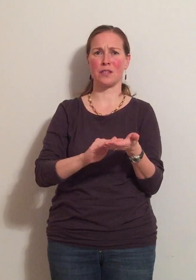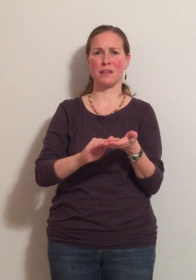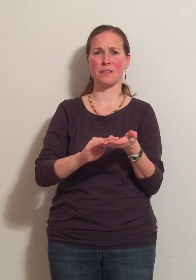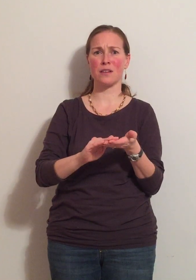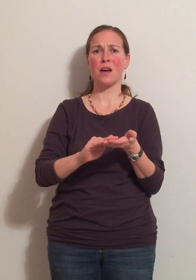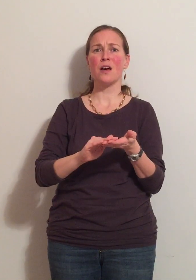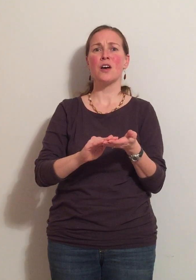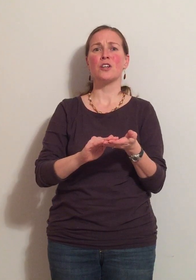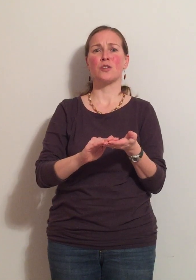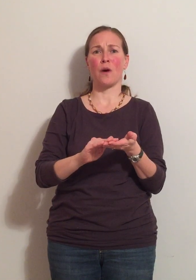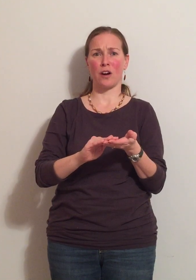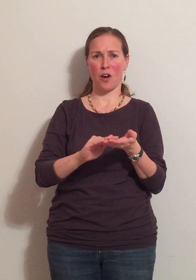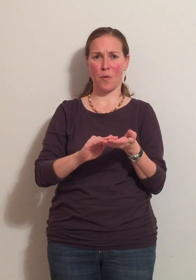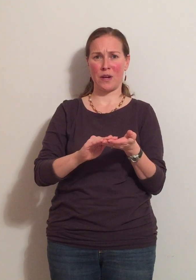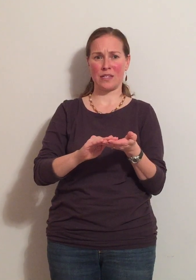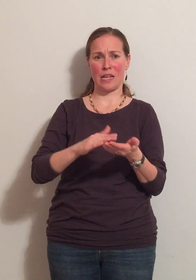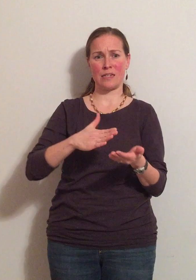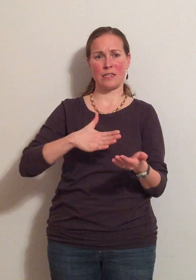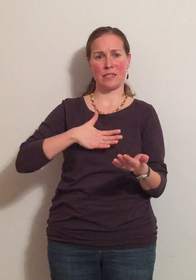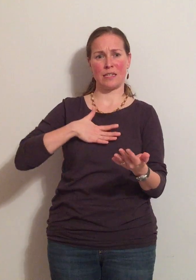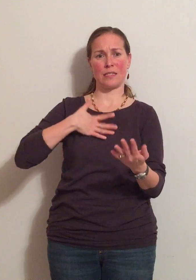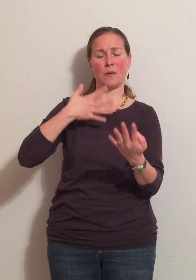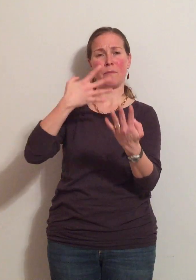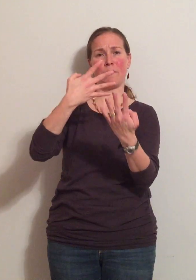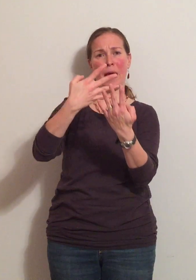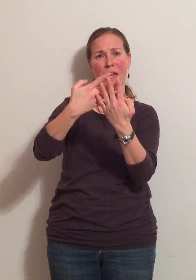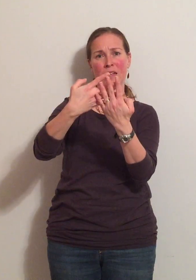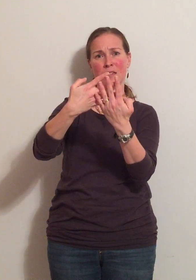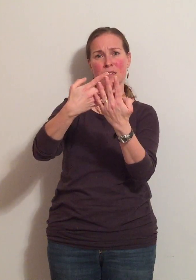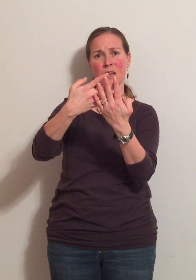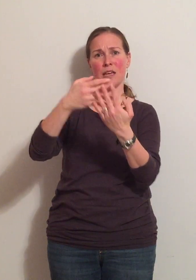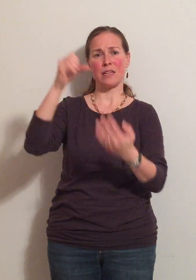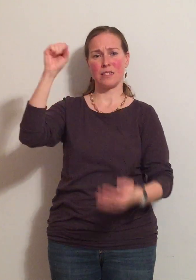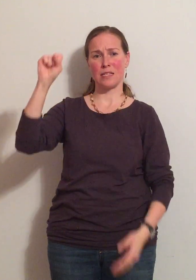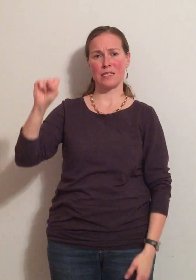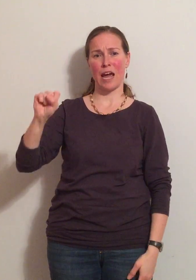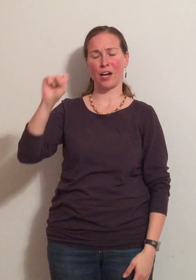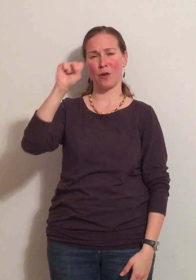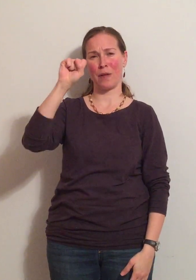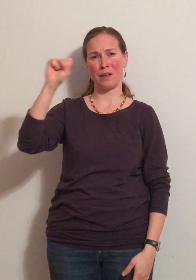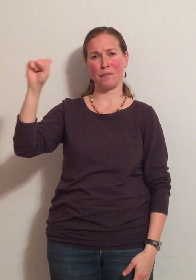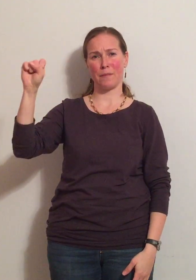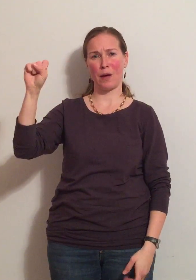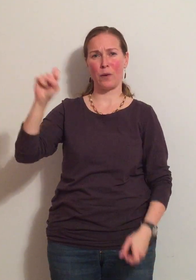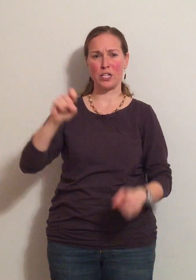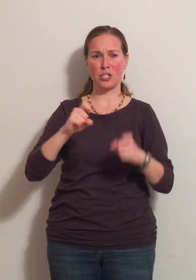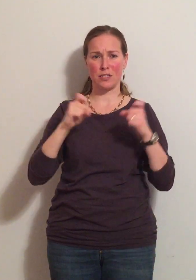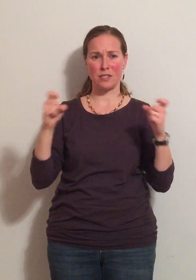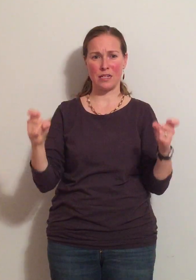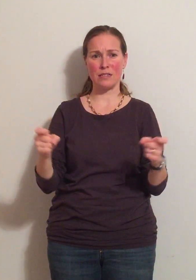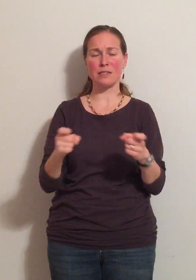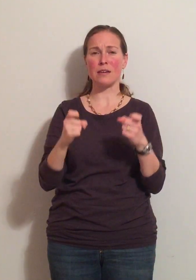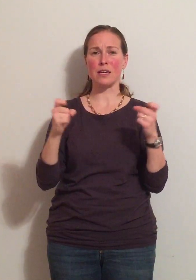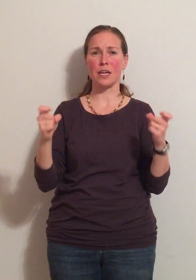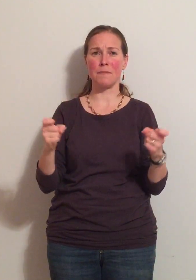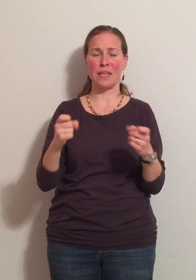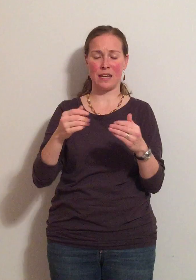sins. So our opening sentence is penance is the sacrament by which sins committed